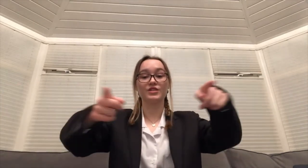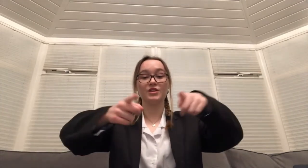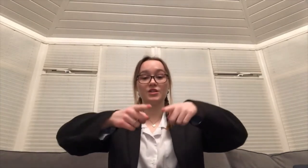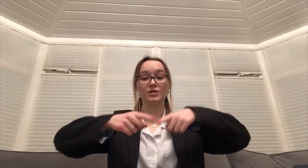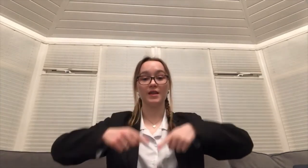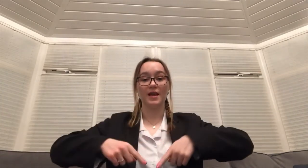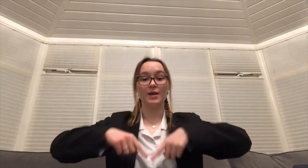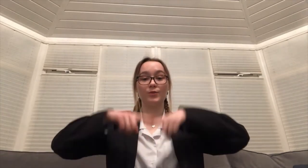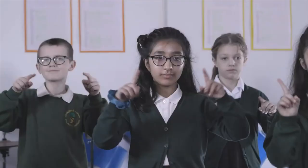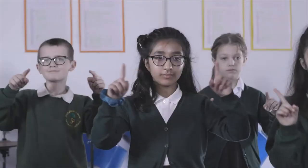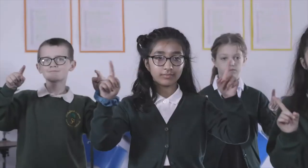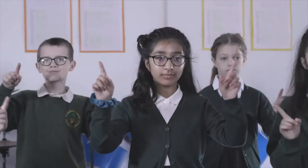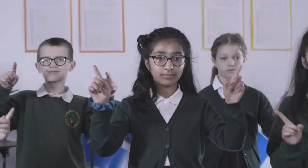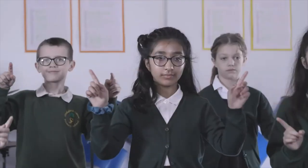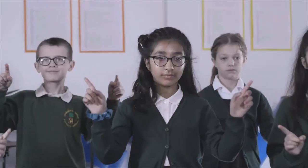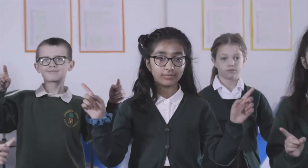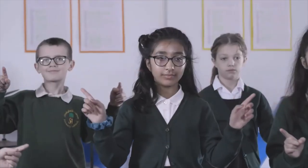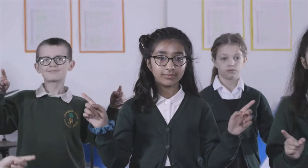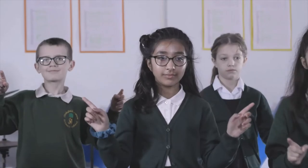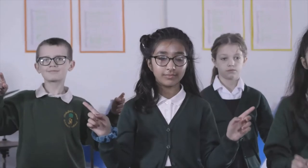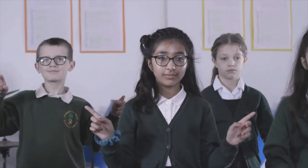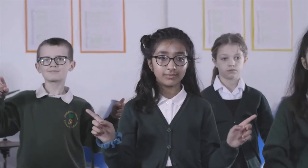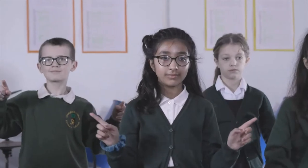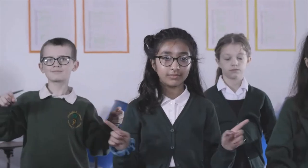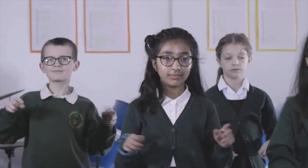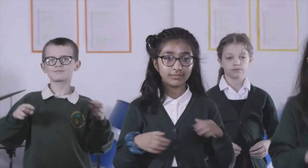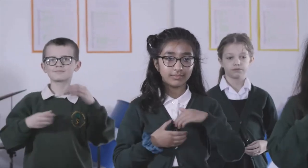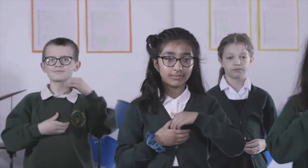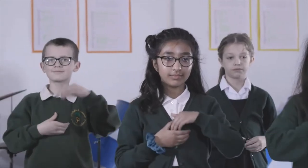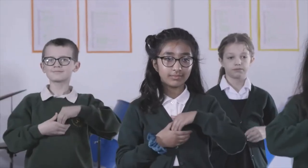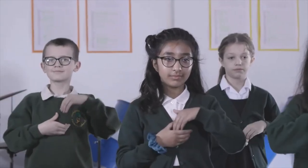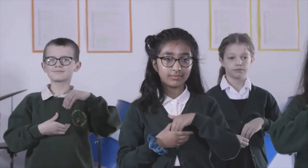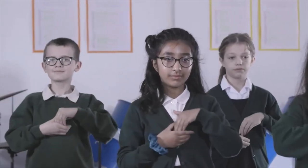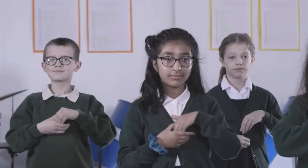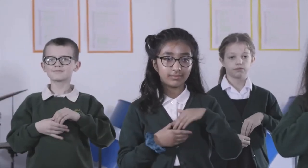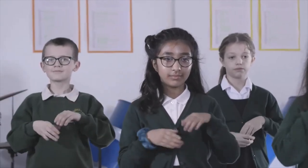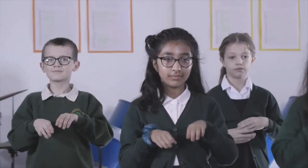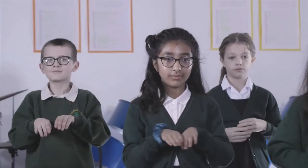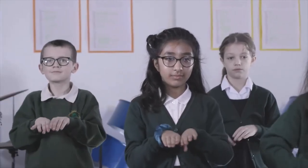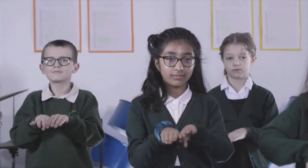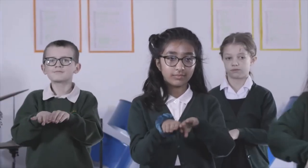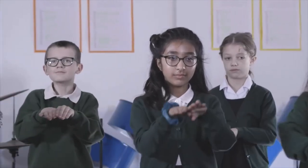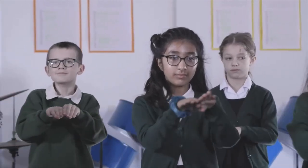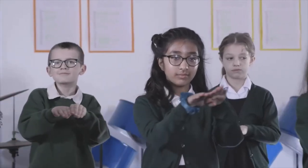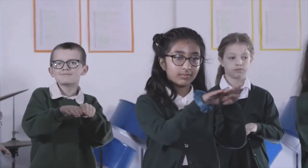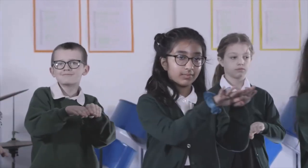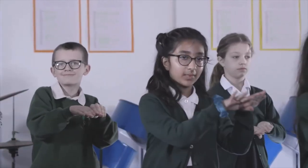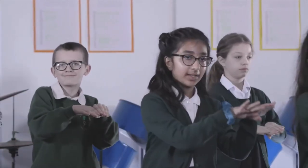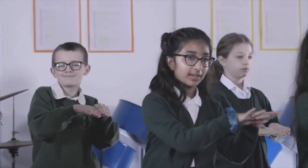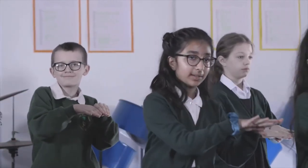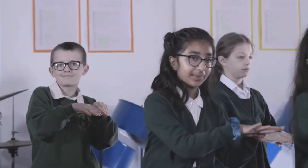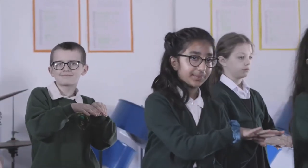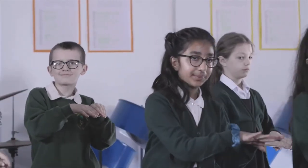may proclaim But underneath we're all the same